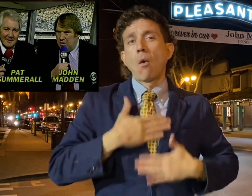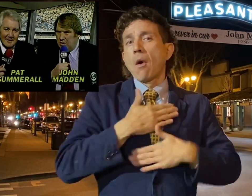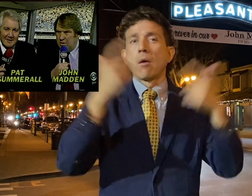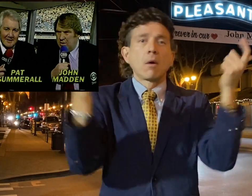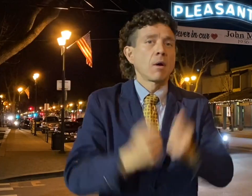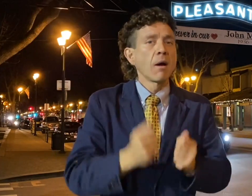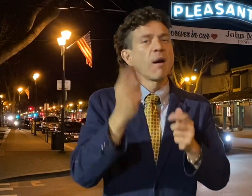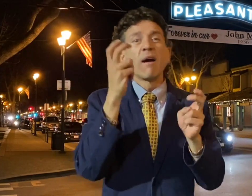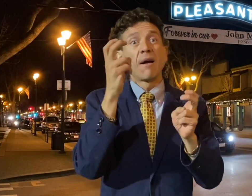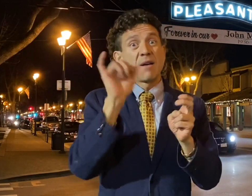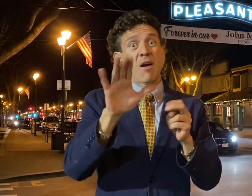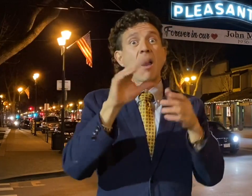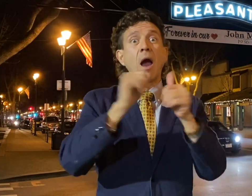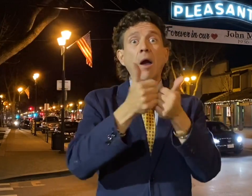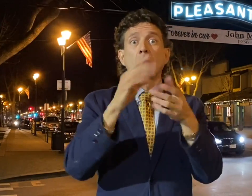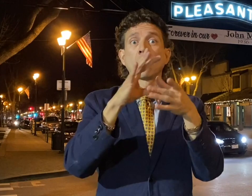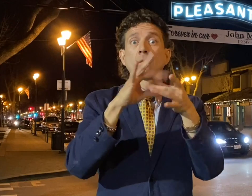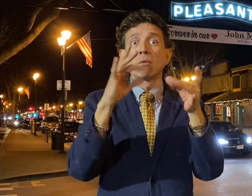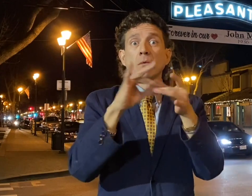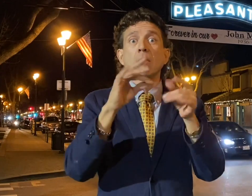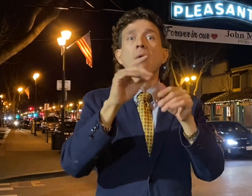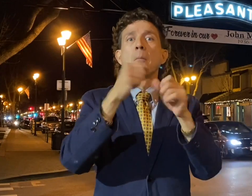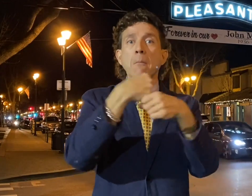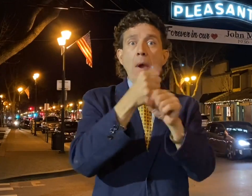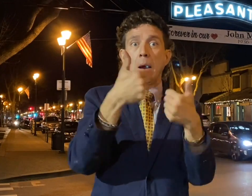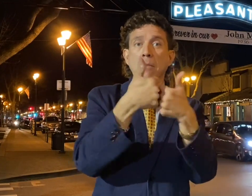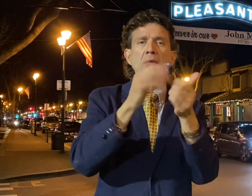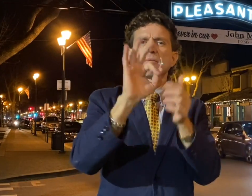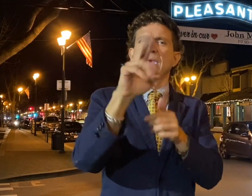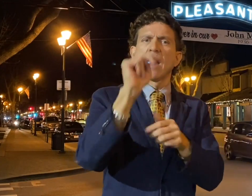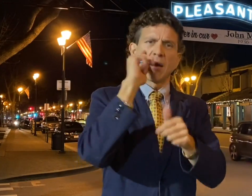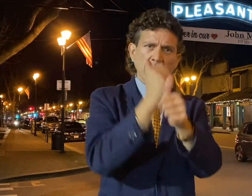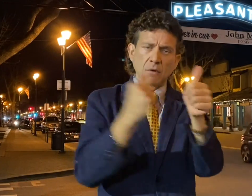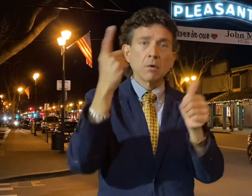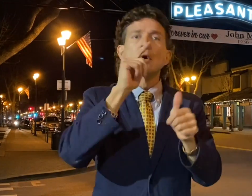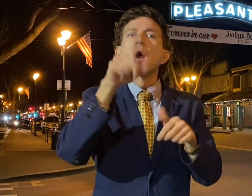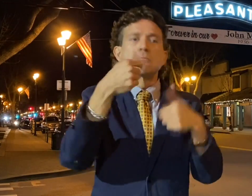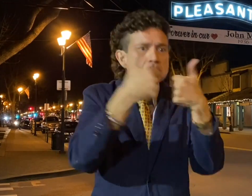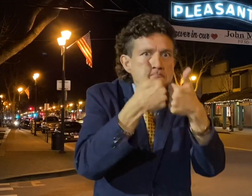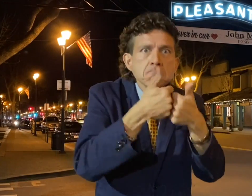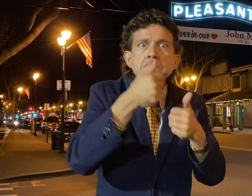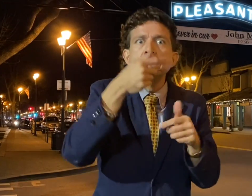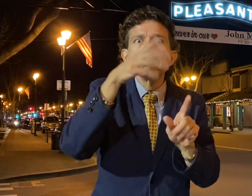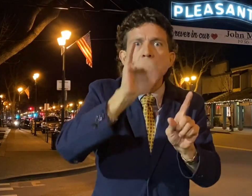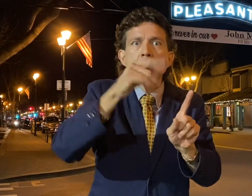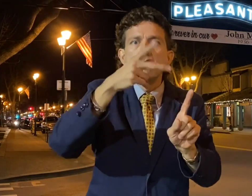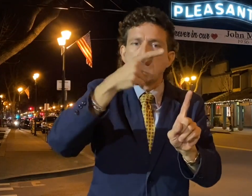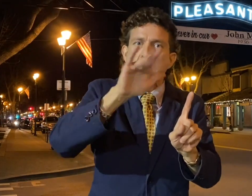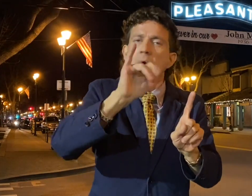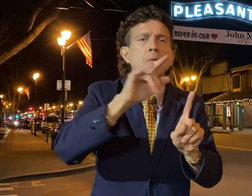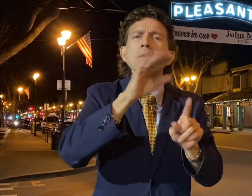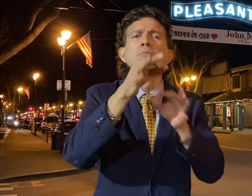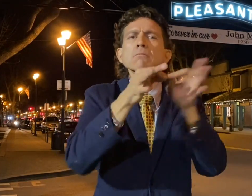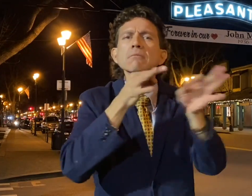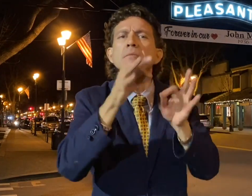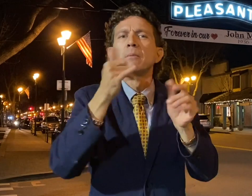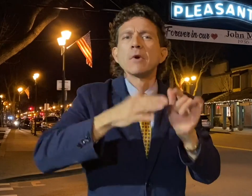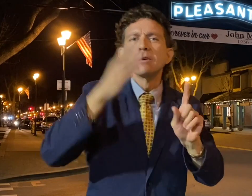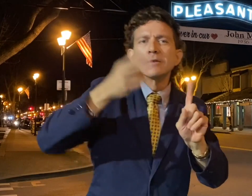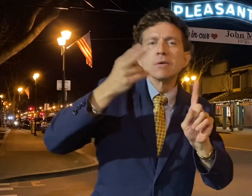Drawing a bigger audience and making the game fun for everyone. Not just doing the play-by-play, but also going into each